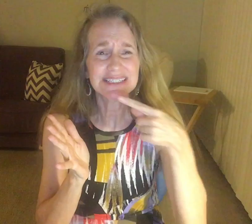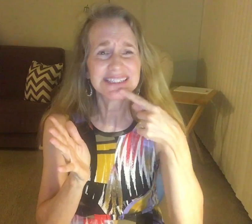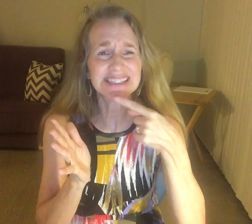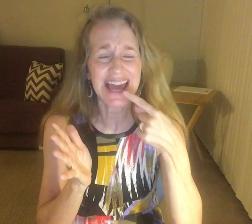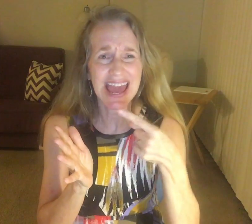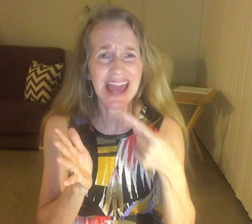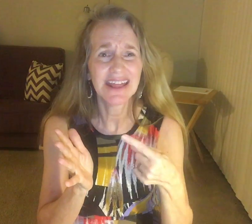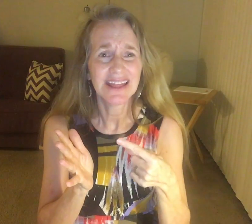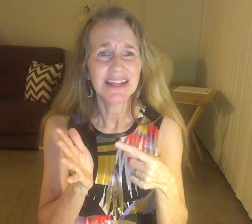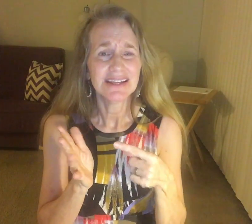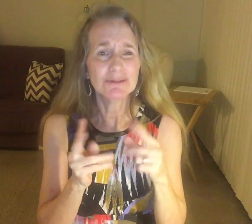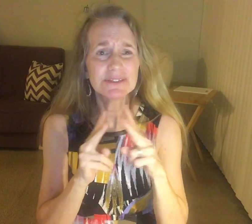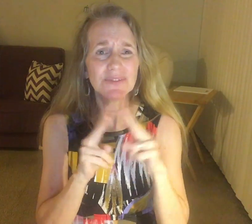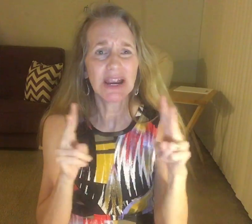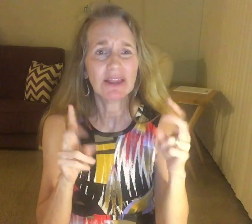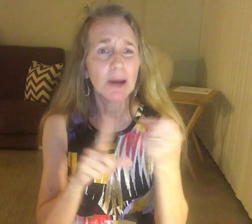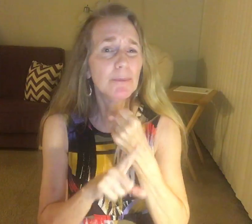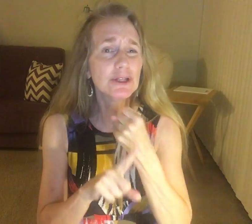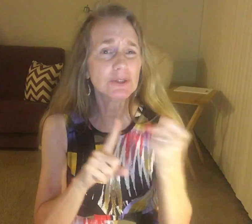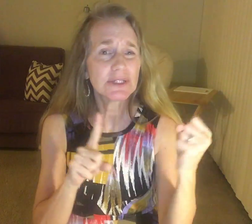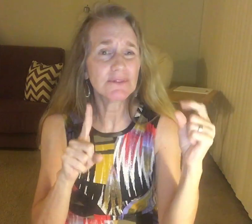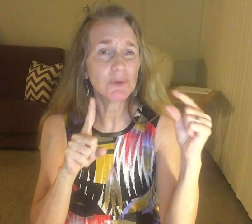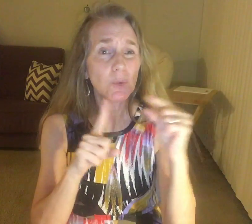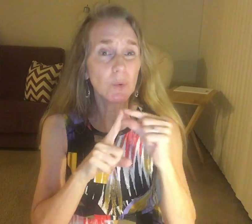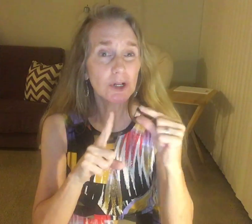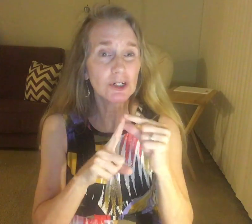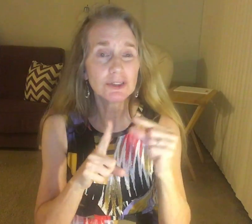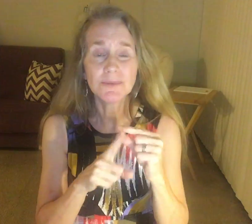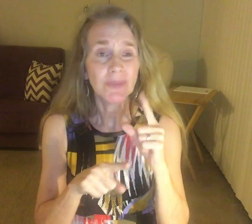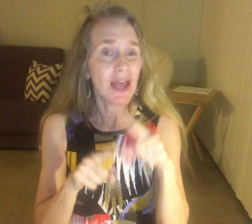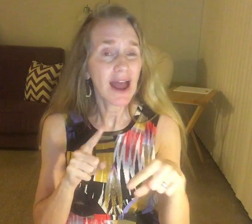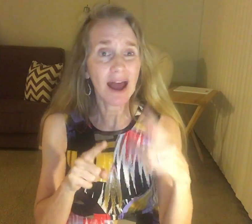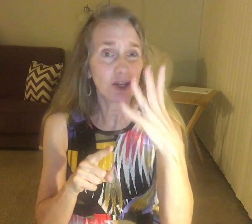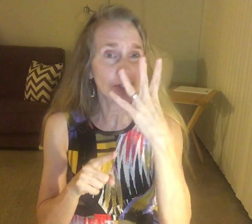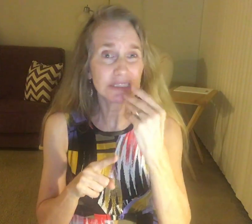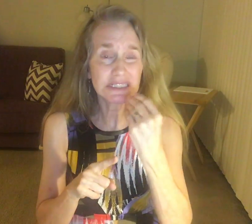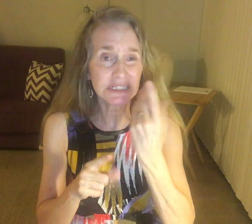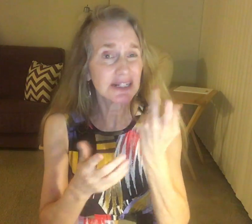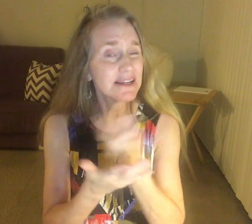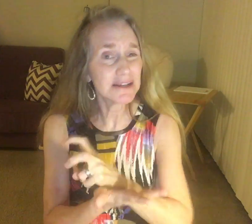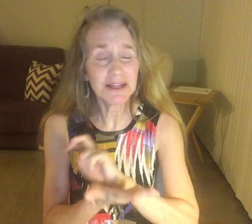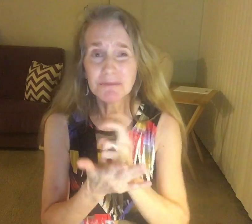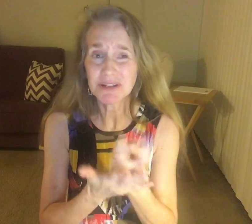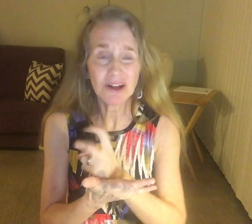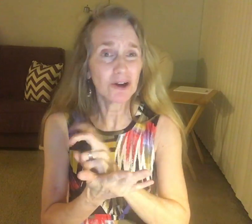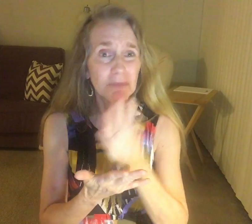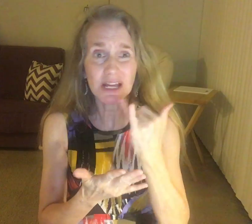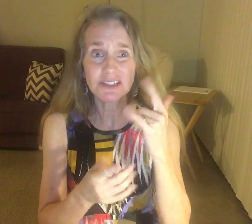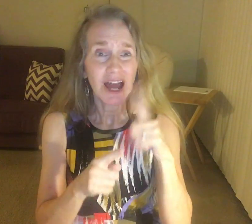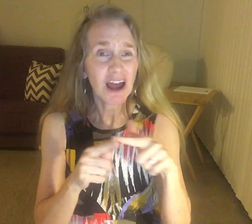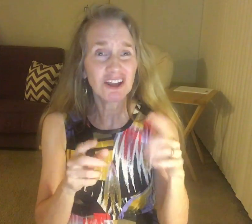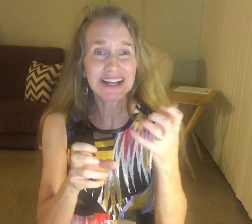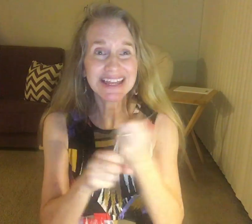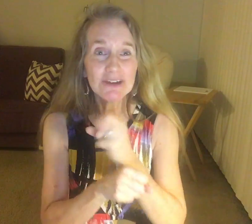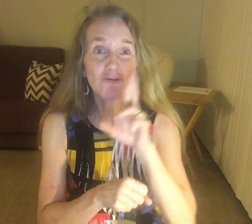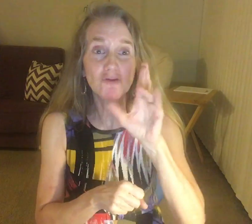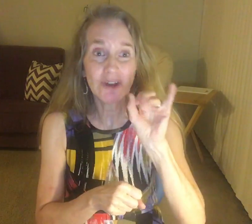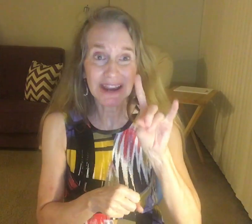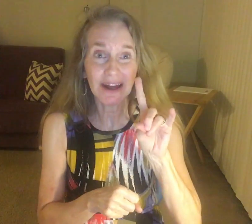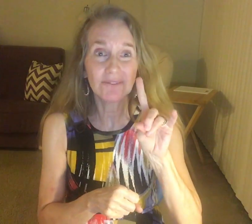said was very abusive words that I couldn't keep in line because I couldn't keep in line.